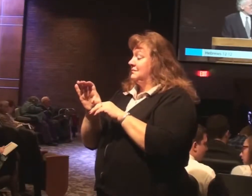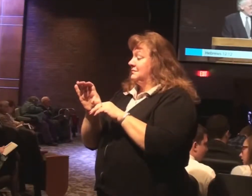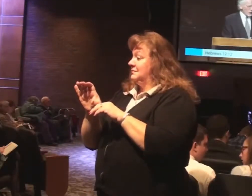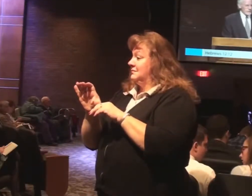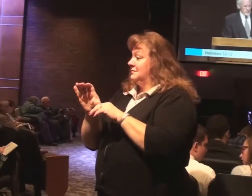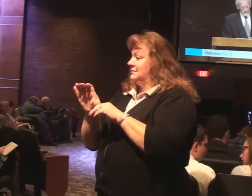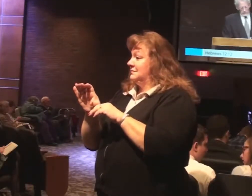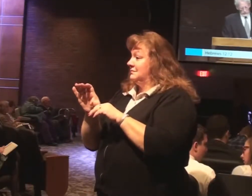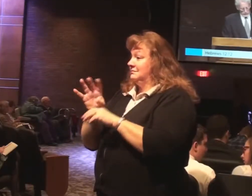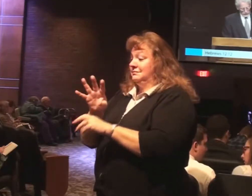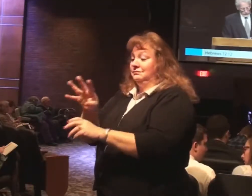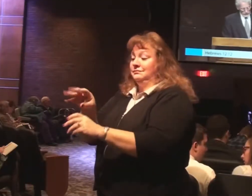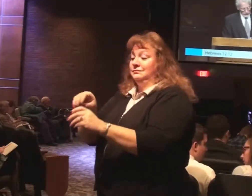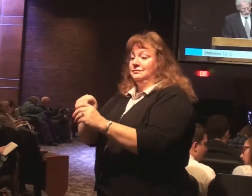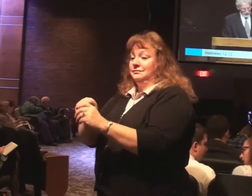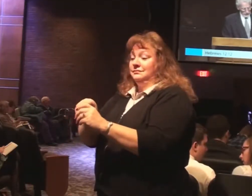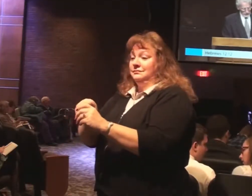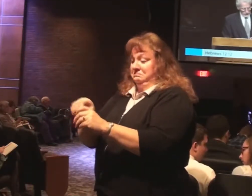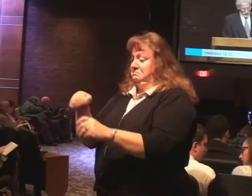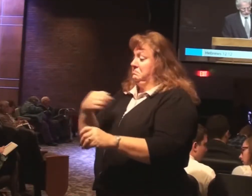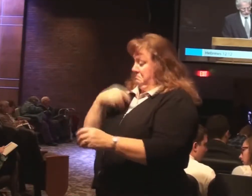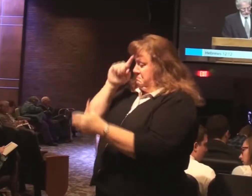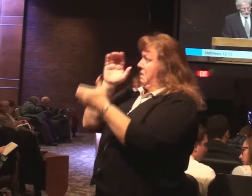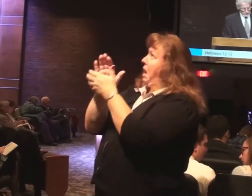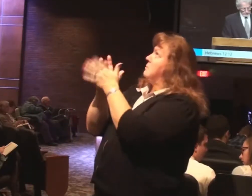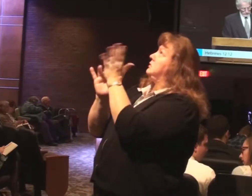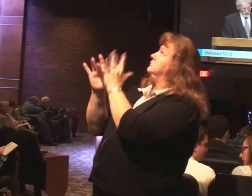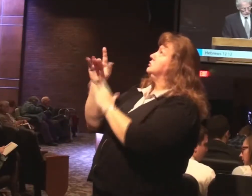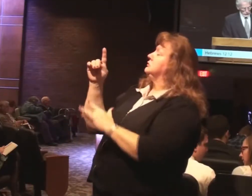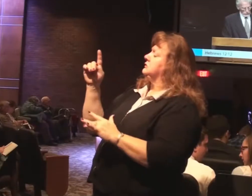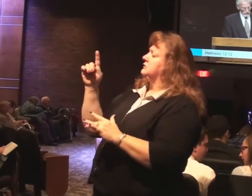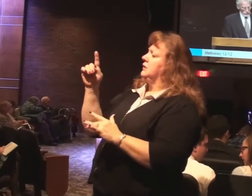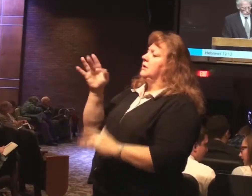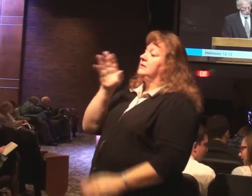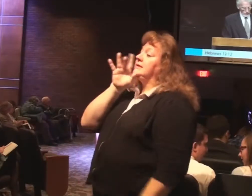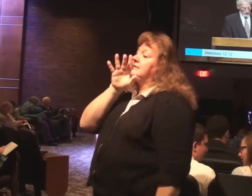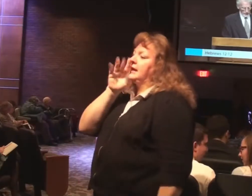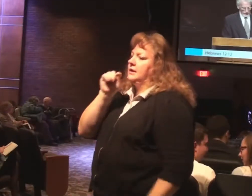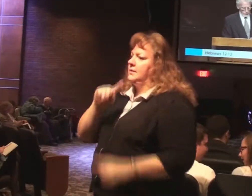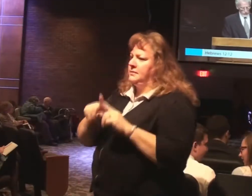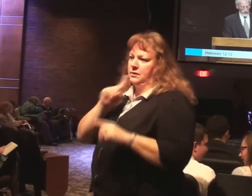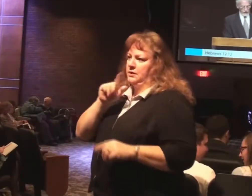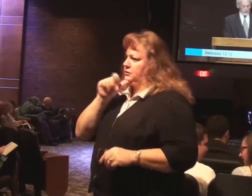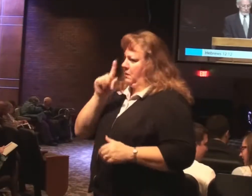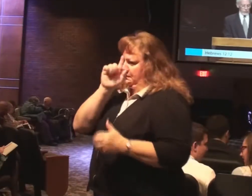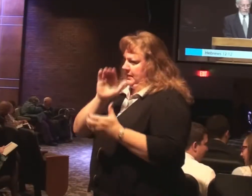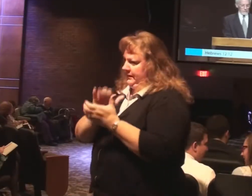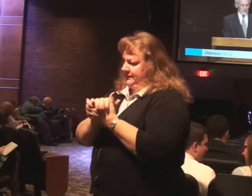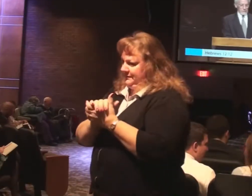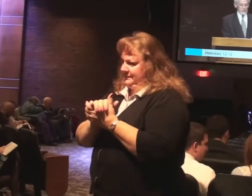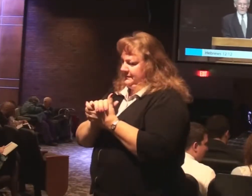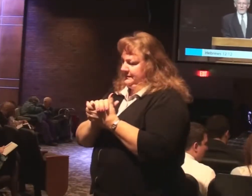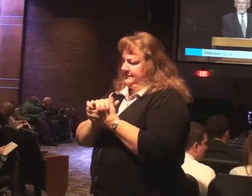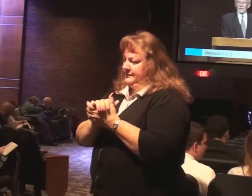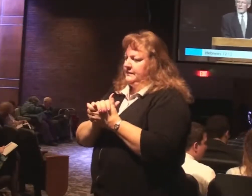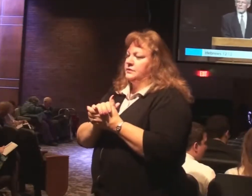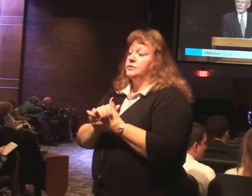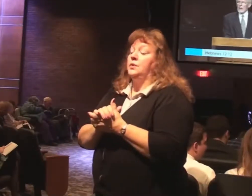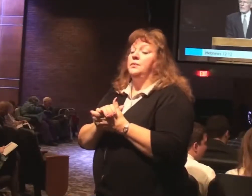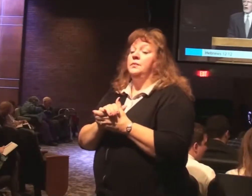Comprised of professing believers. You'll note verse 12 begins with therefore. Therefore, in light of